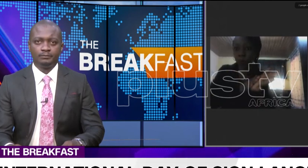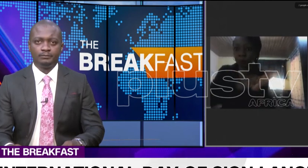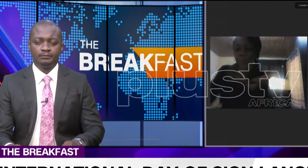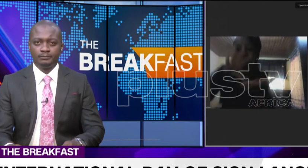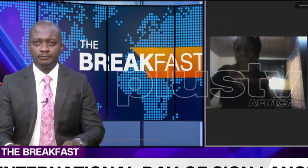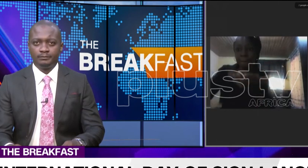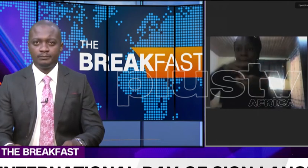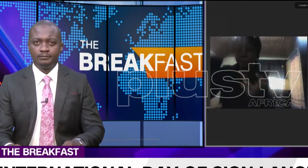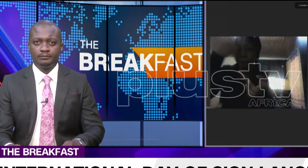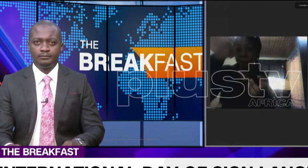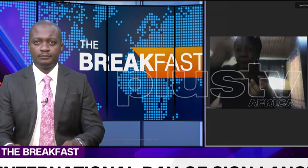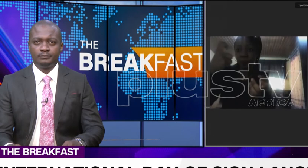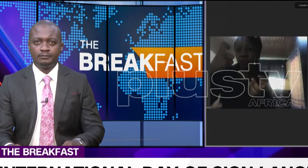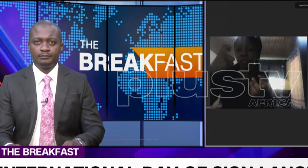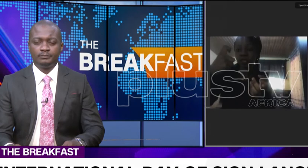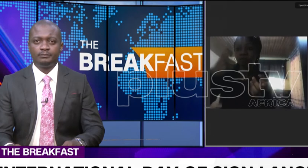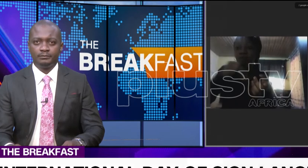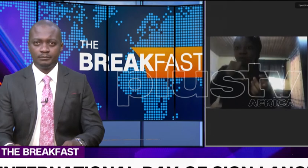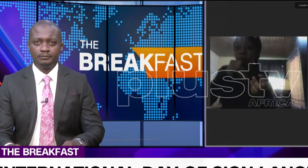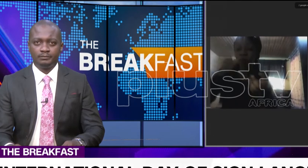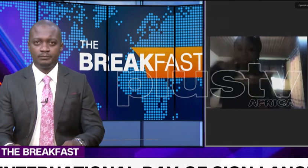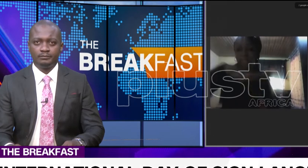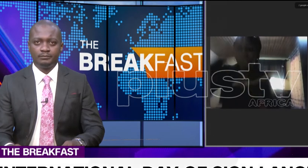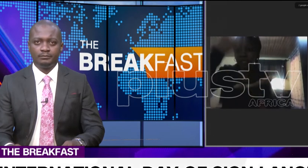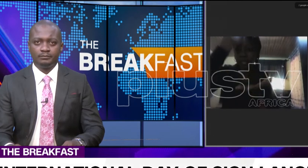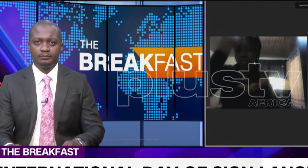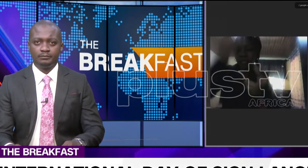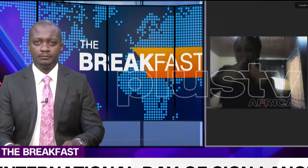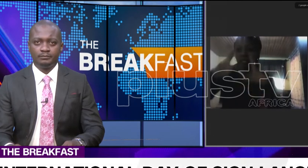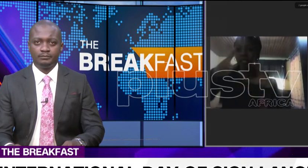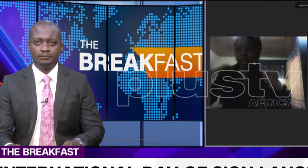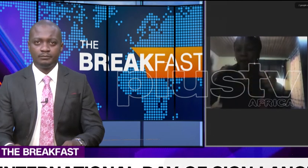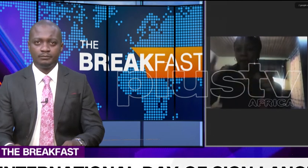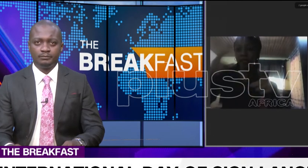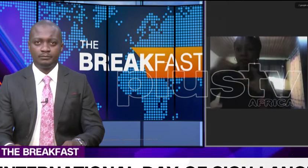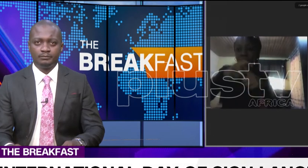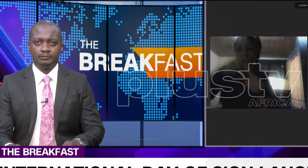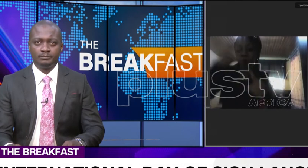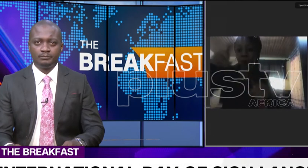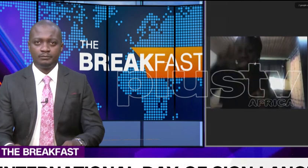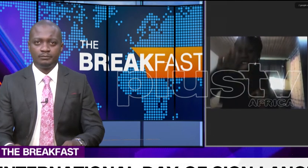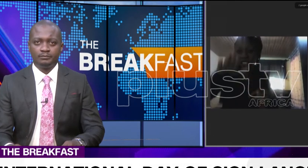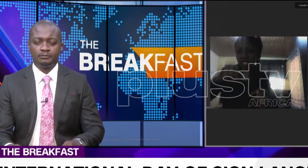affect language, which is sign language at the school. It affects how they learn English.